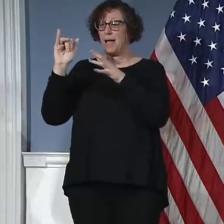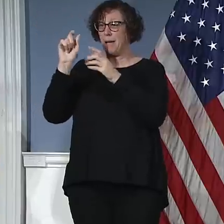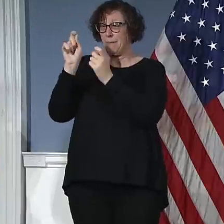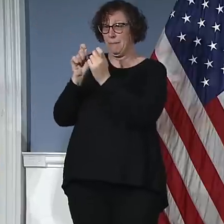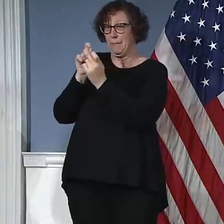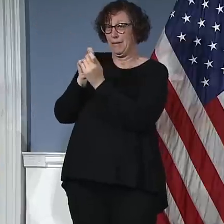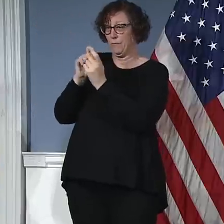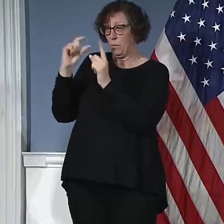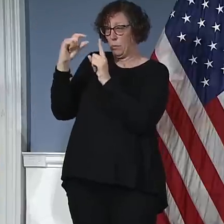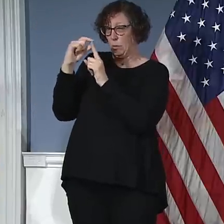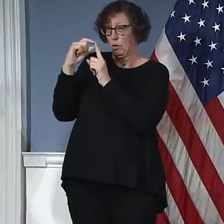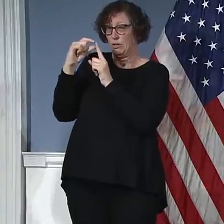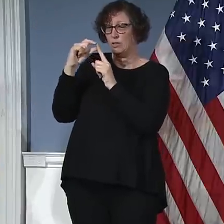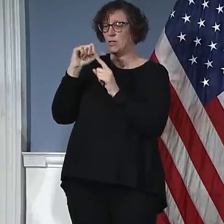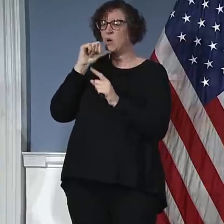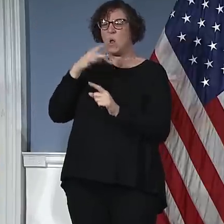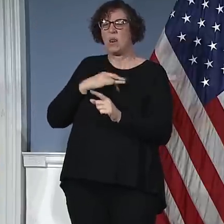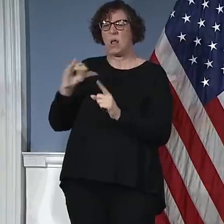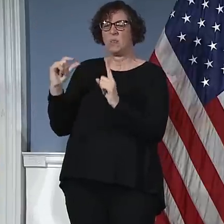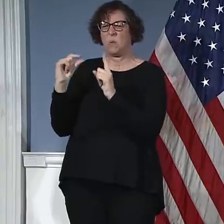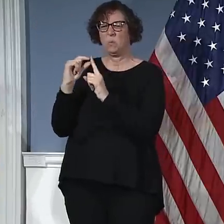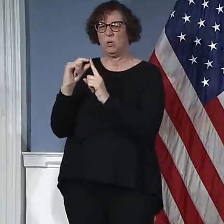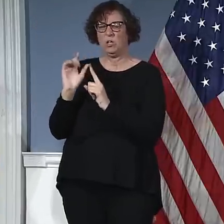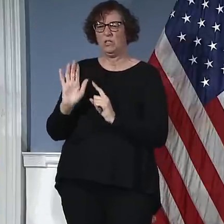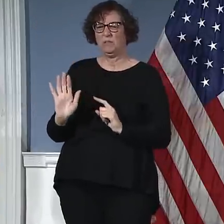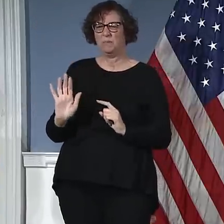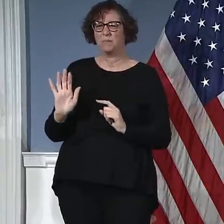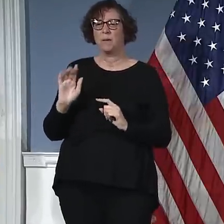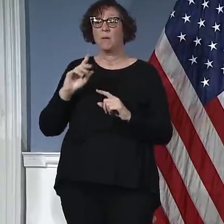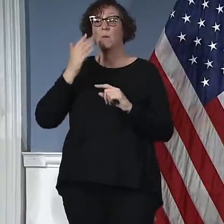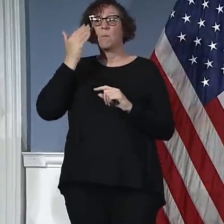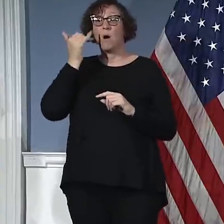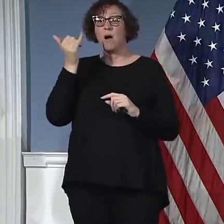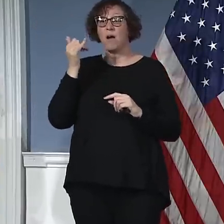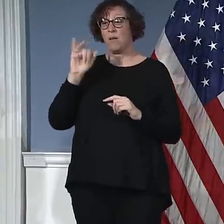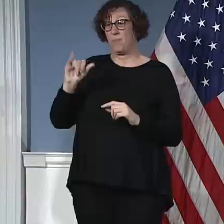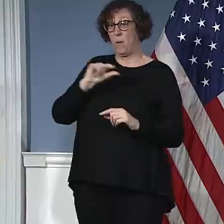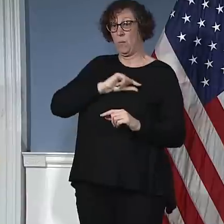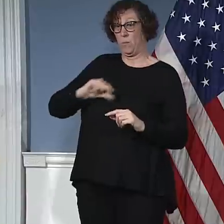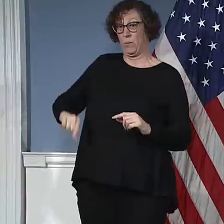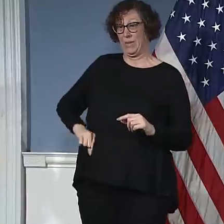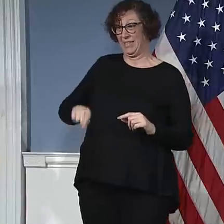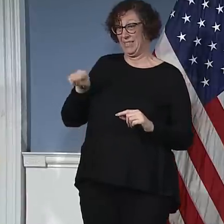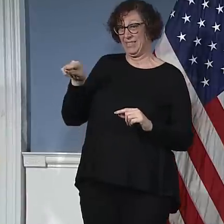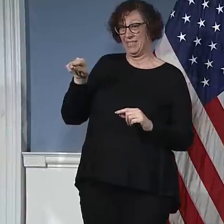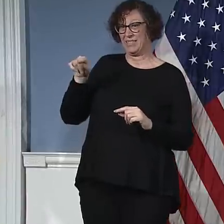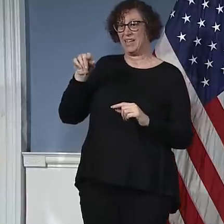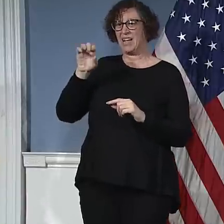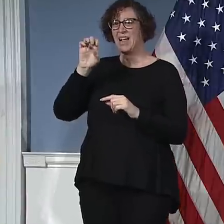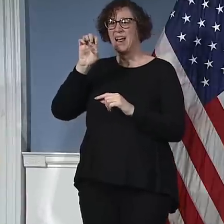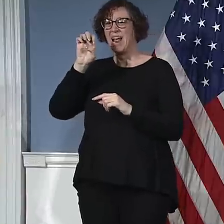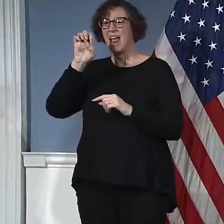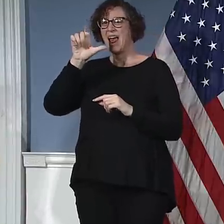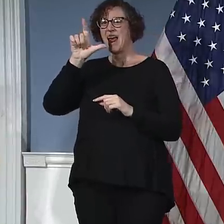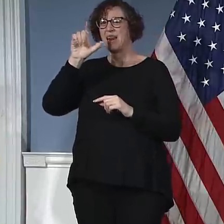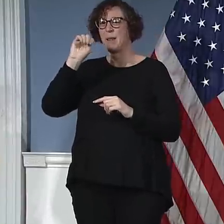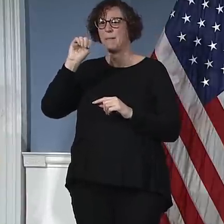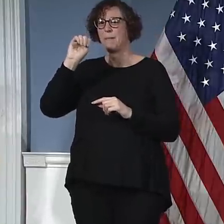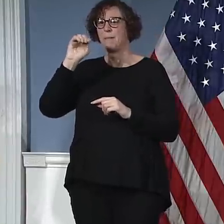And yet, at the same time, it's an extraordinary facility that's very well run, and they've been making constant adjustments to deal with it.